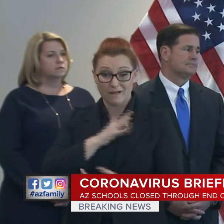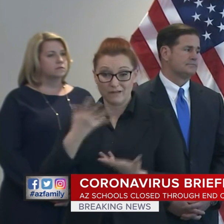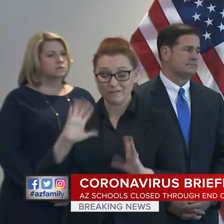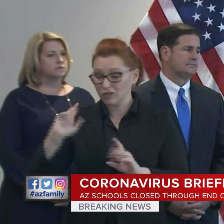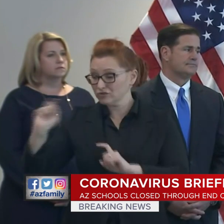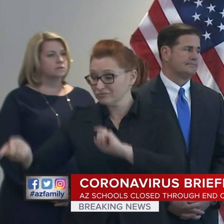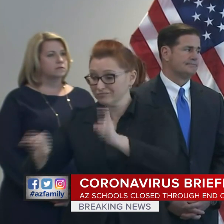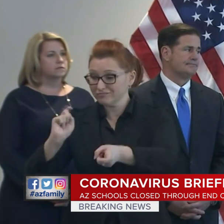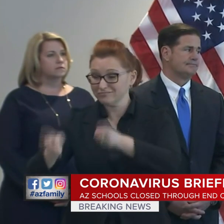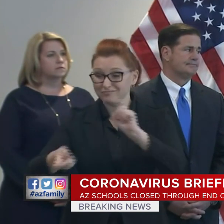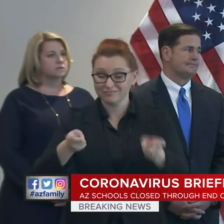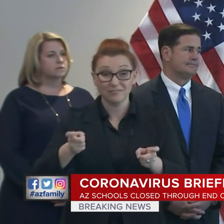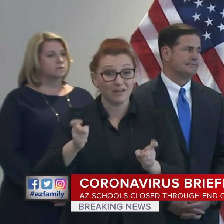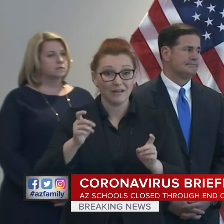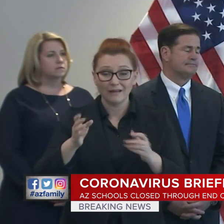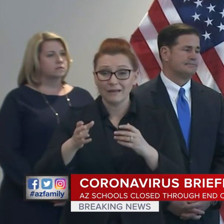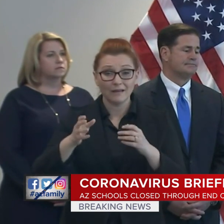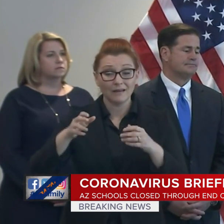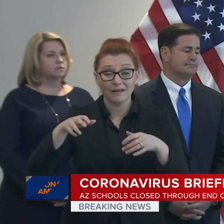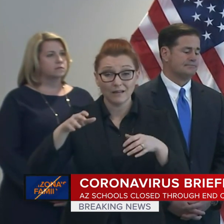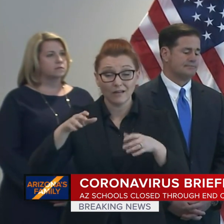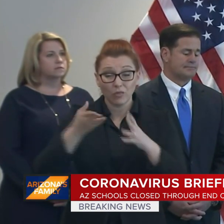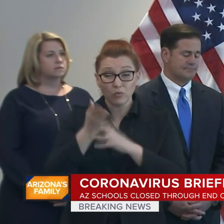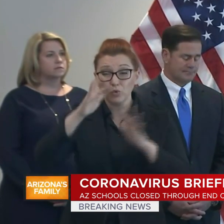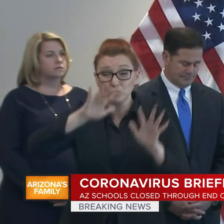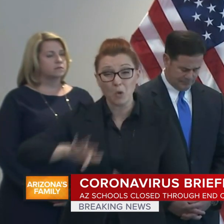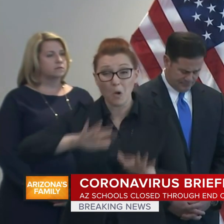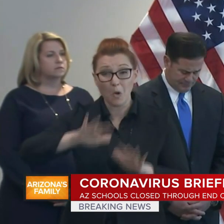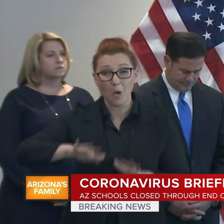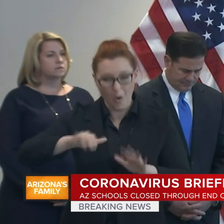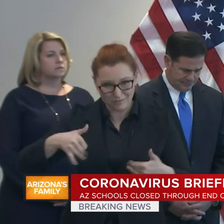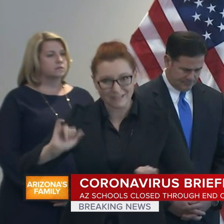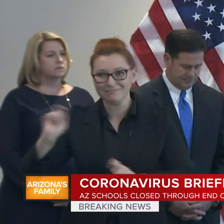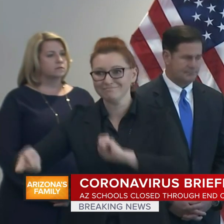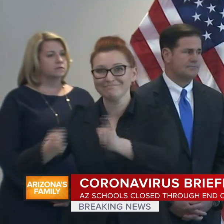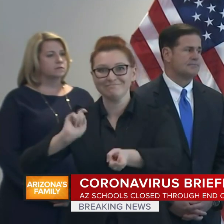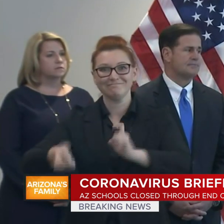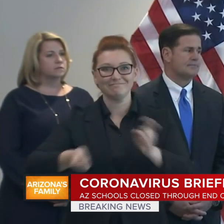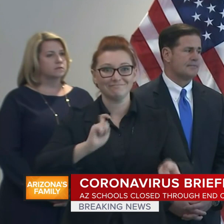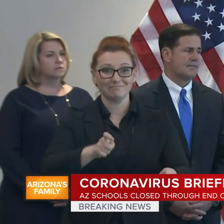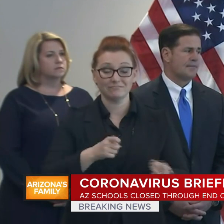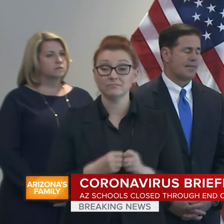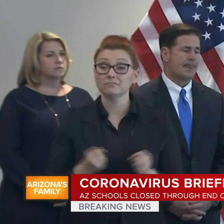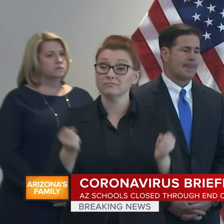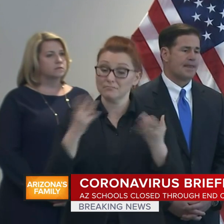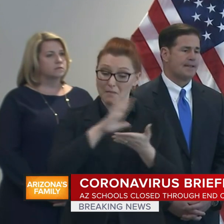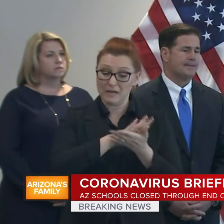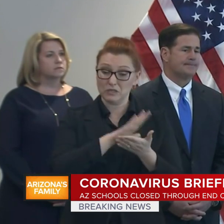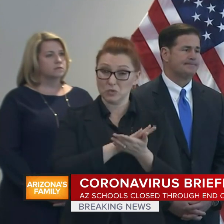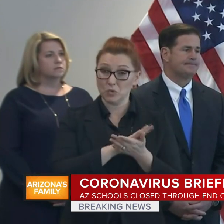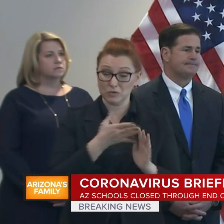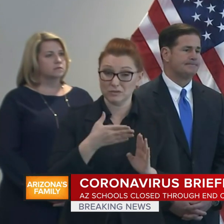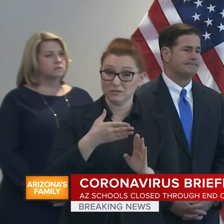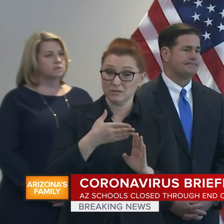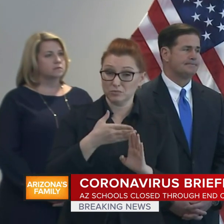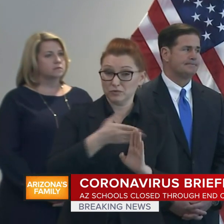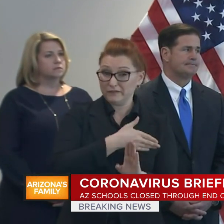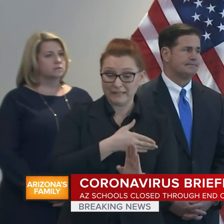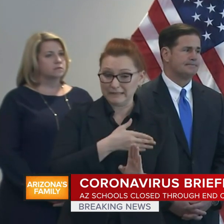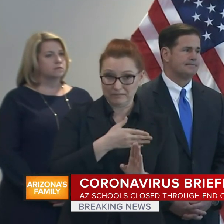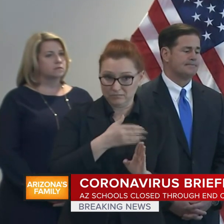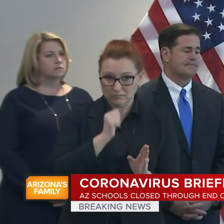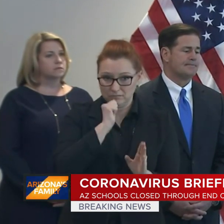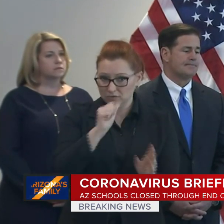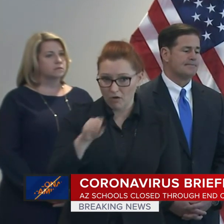meals in the snow. Many schools that did not previously offer free and reduced lunch or summer meals quickly